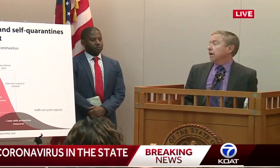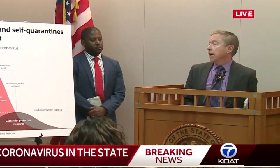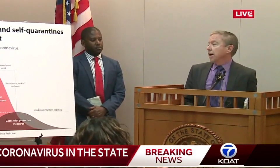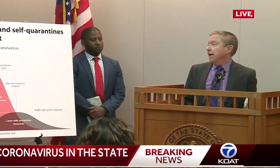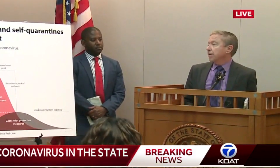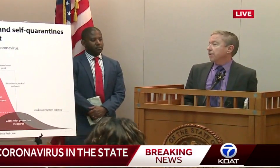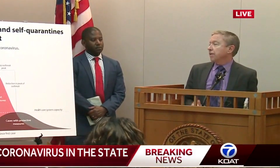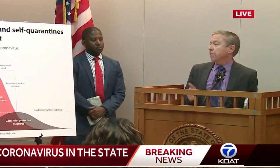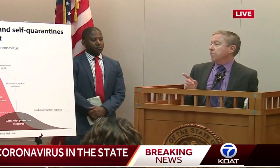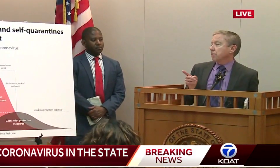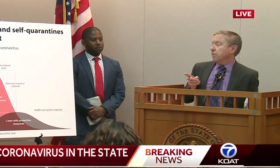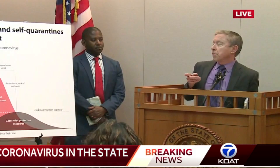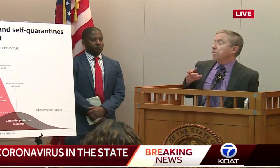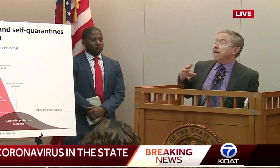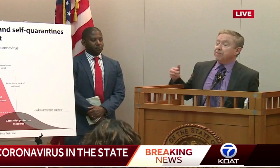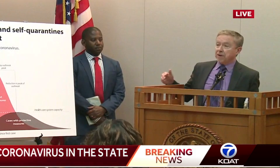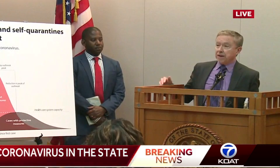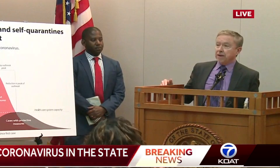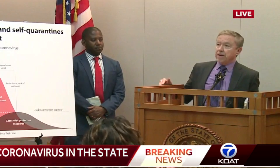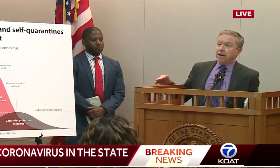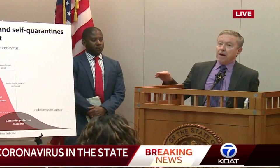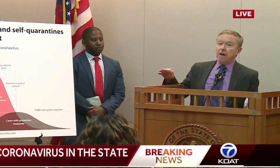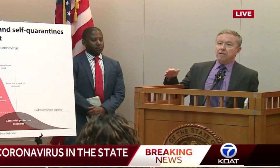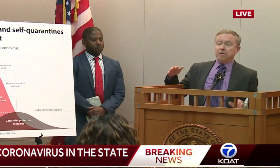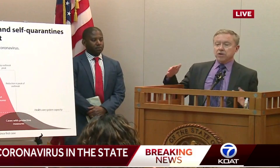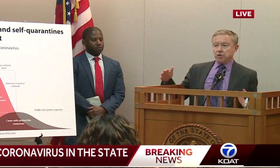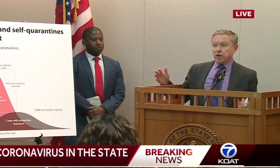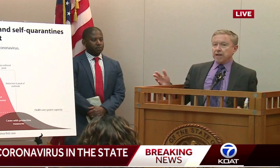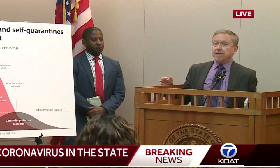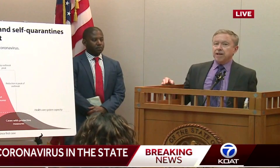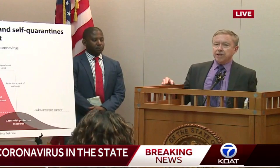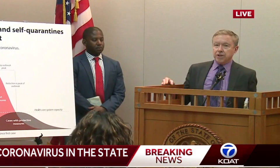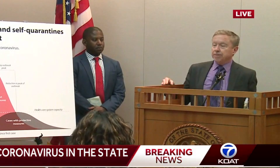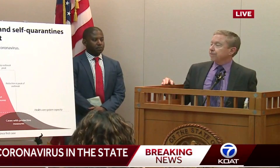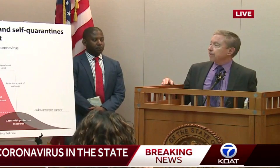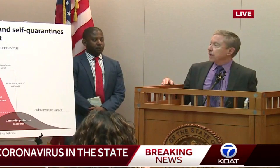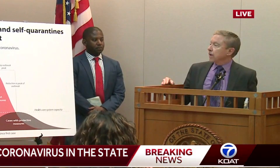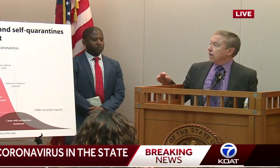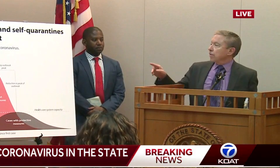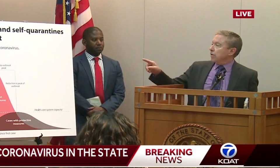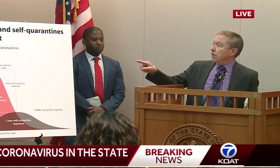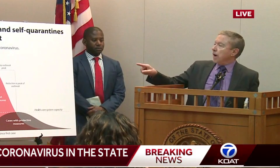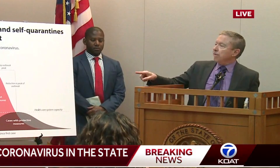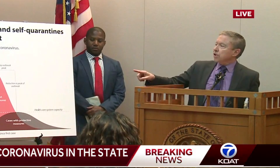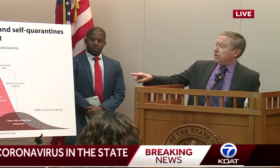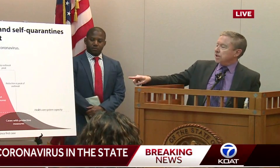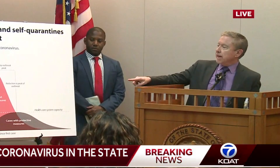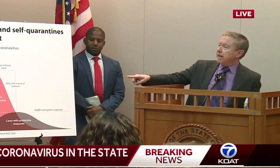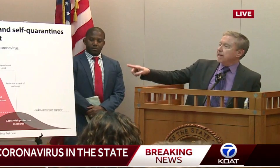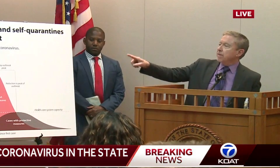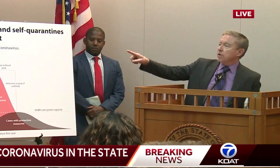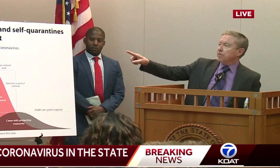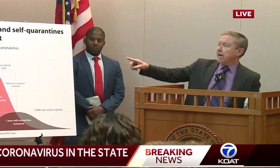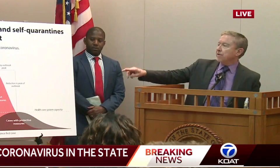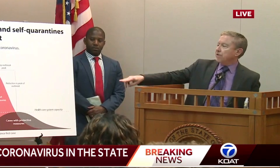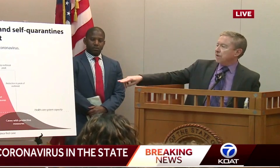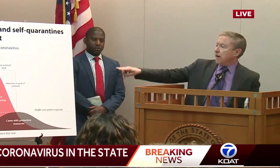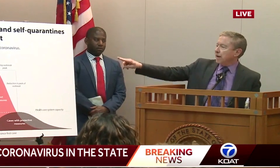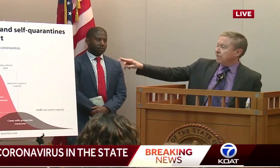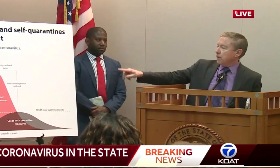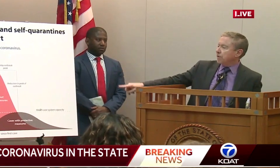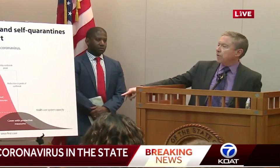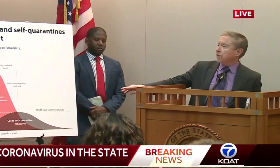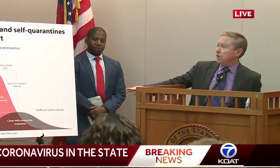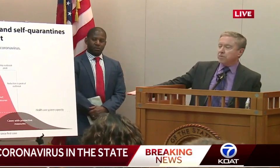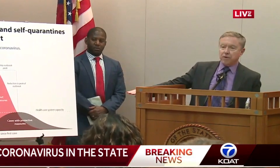the benefit of social isolation. So the graph shows the daily number of cases.